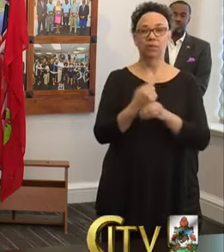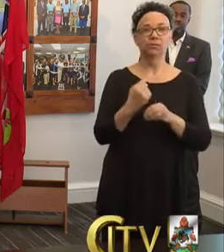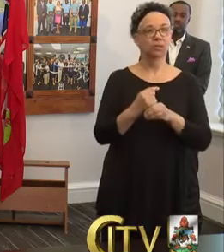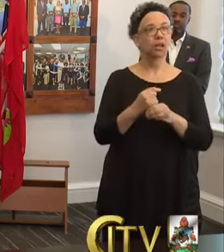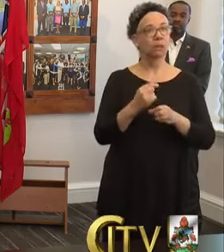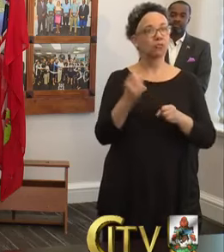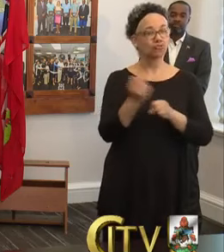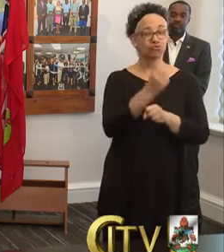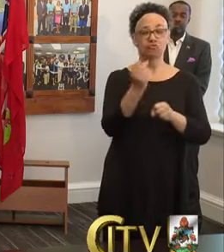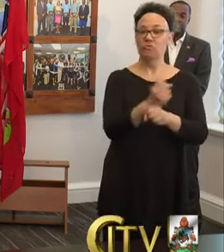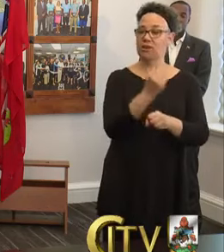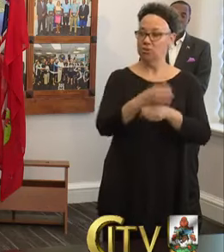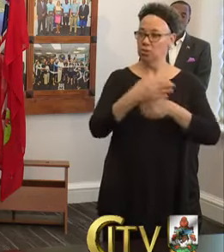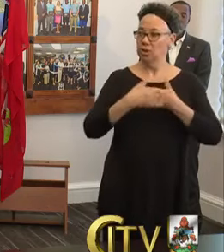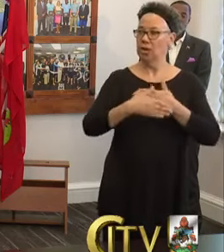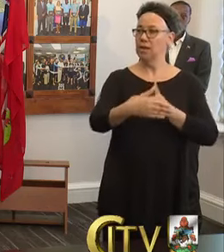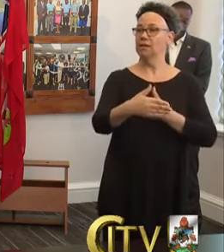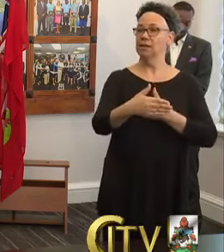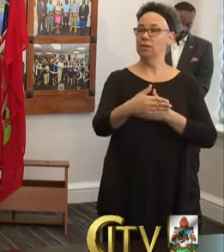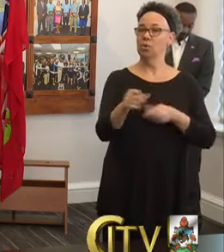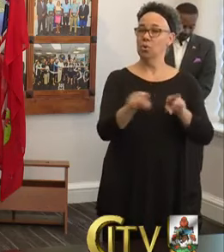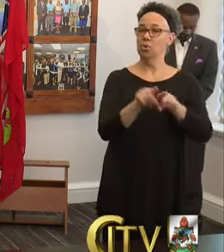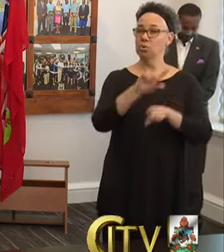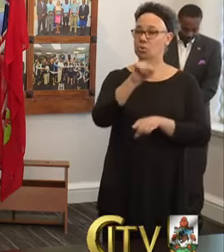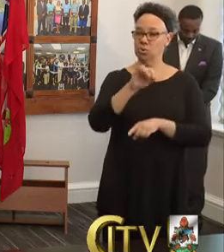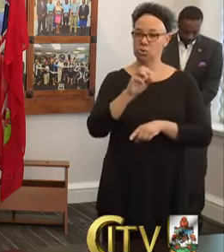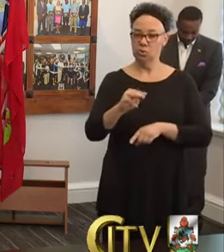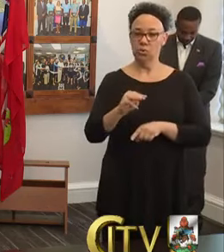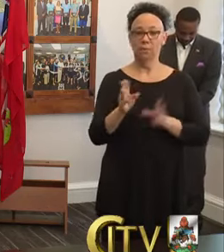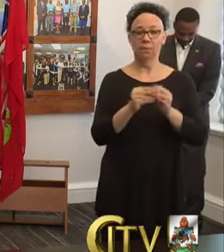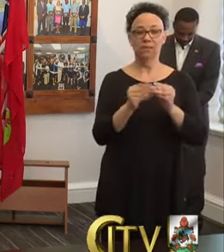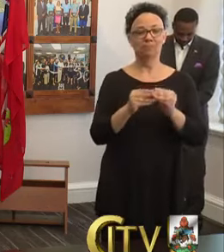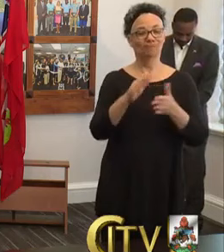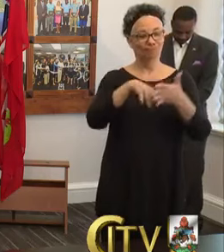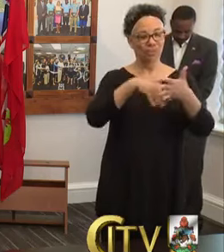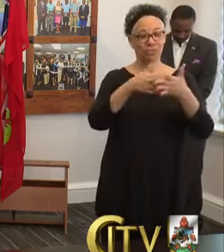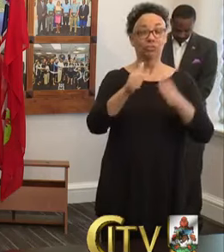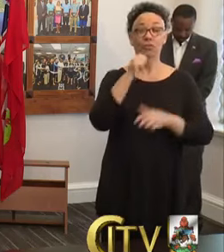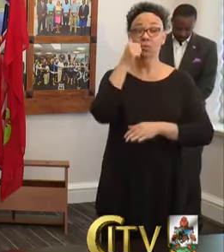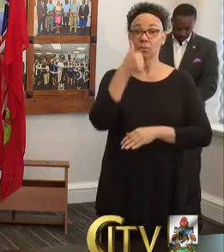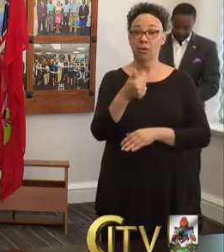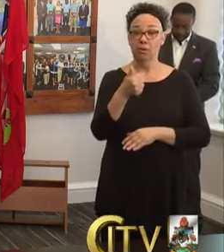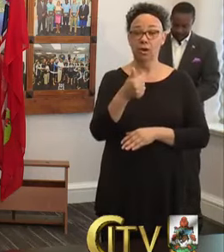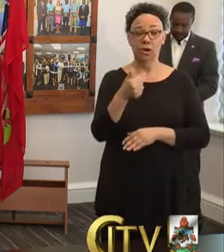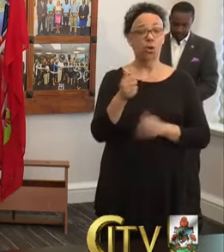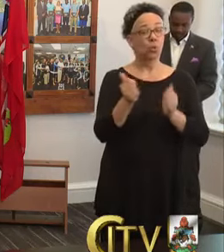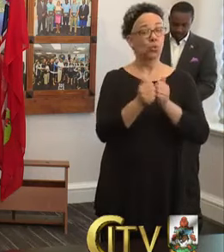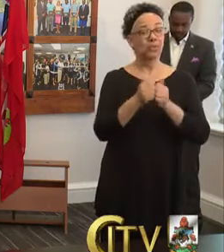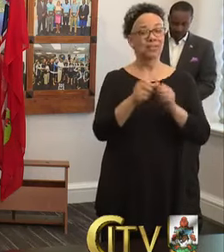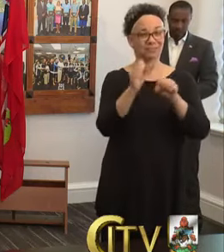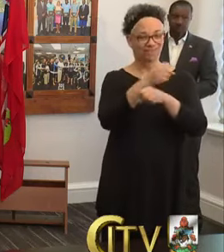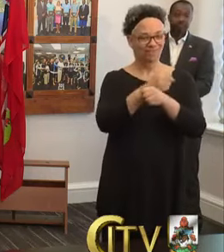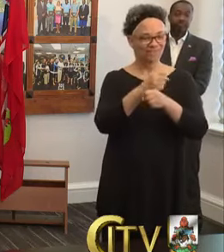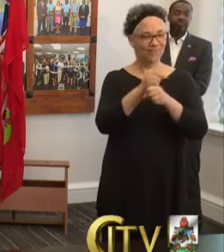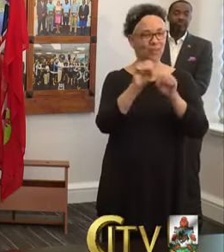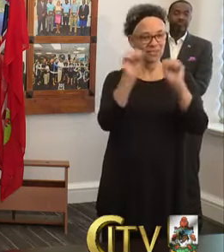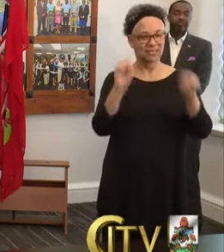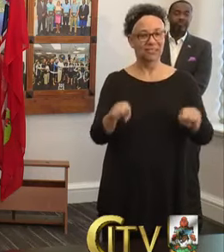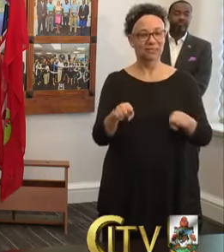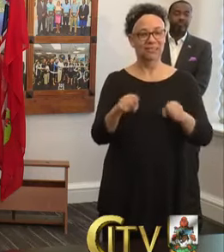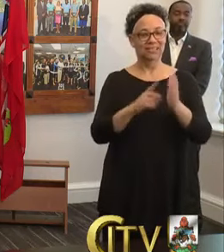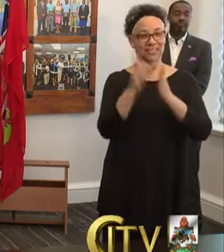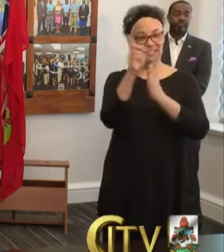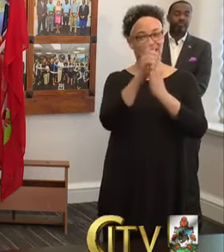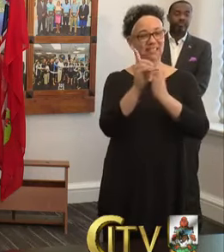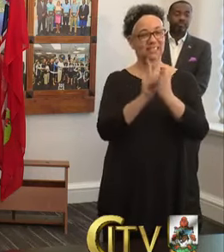forward. There's also Zoom meetings scheduled for tomorrow with the system design team and the consultants. This will be the first